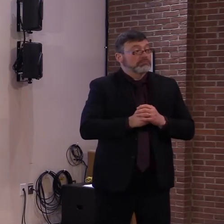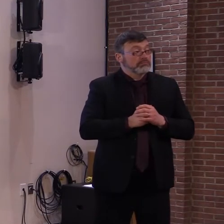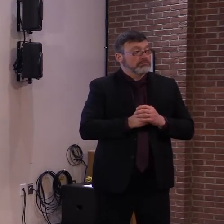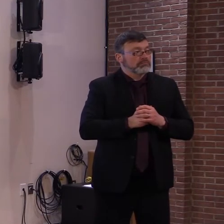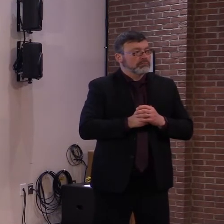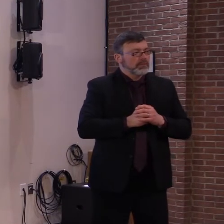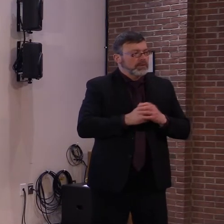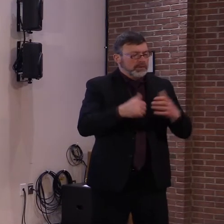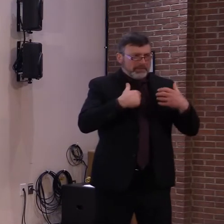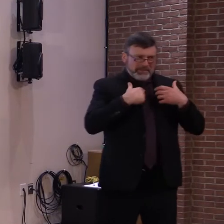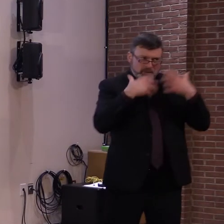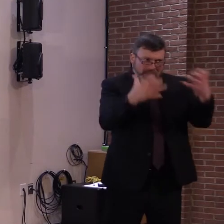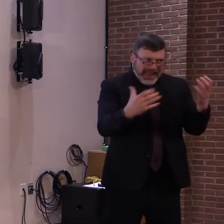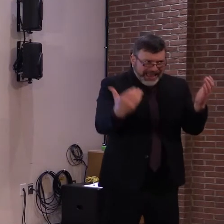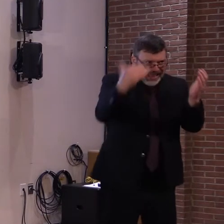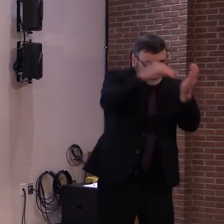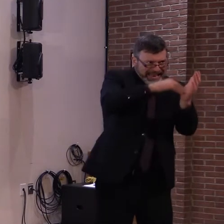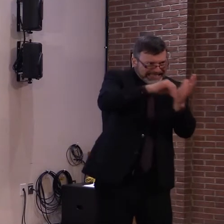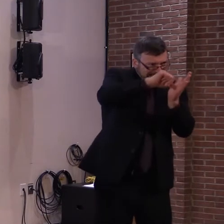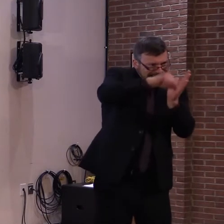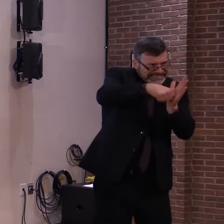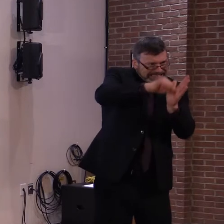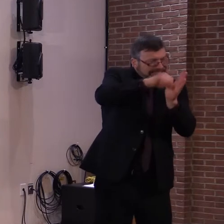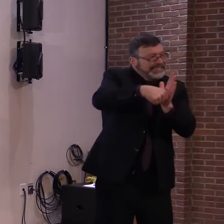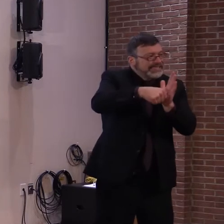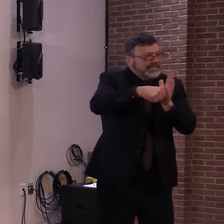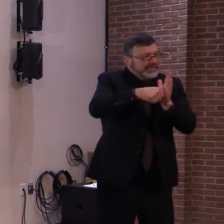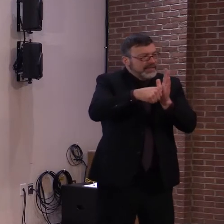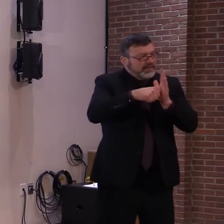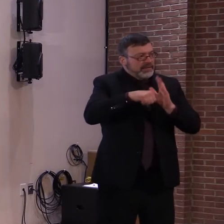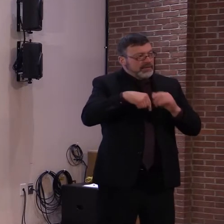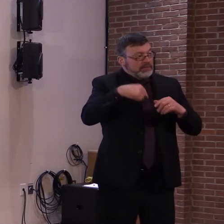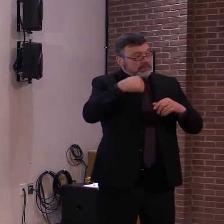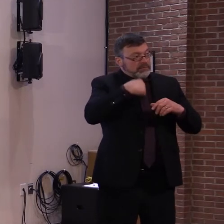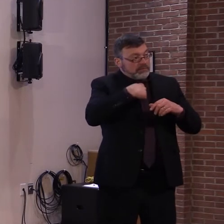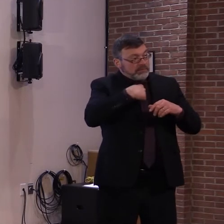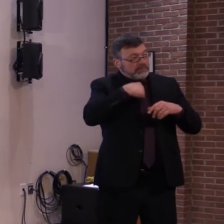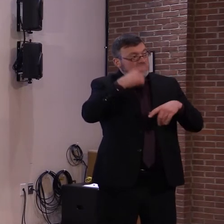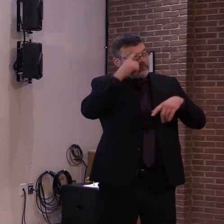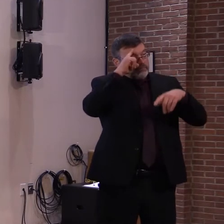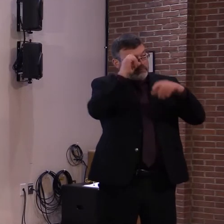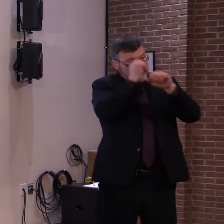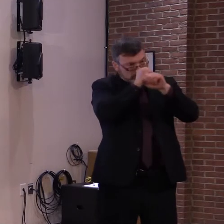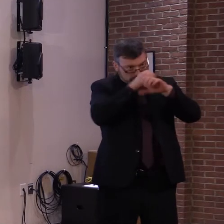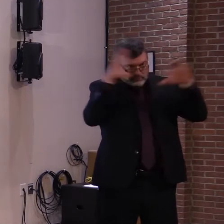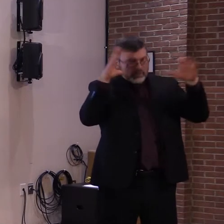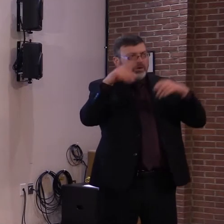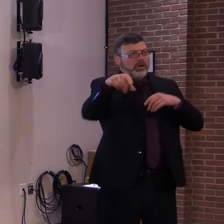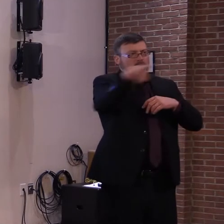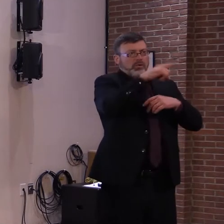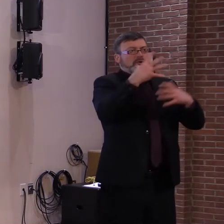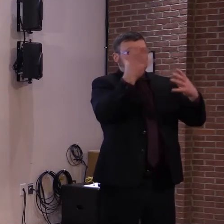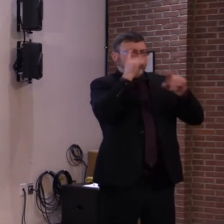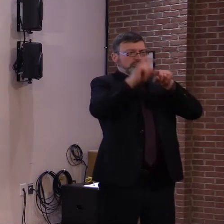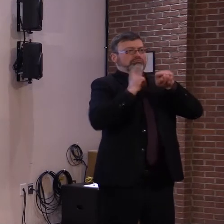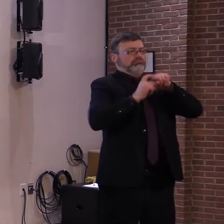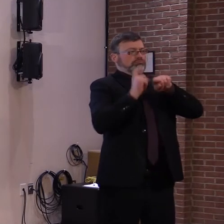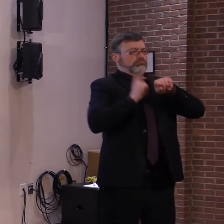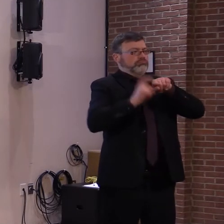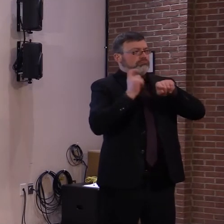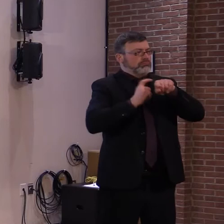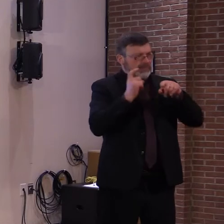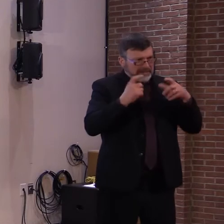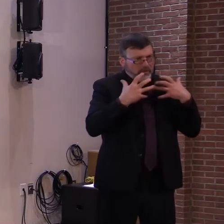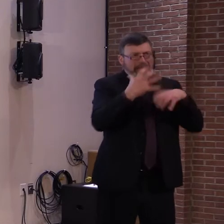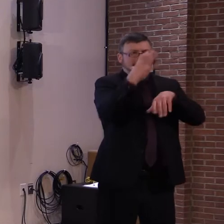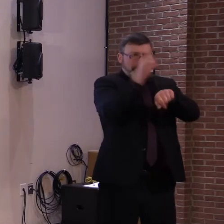this. We expect that there will probably be more calls than online registration at first. So we are